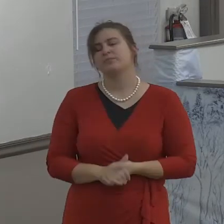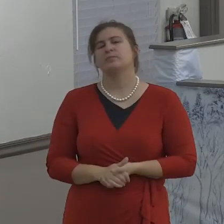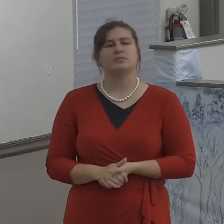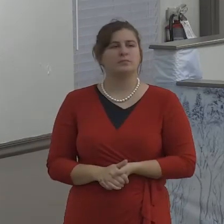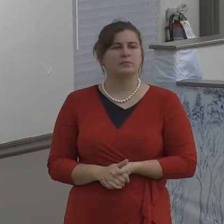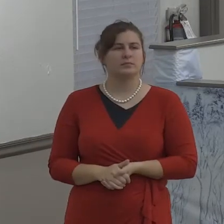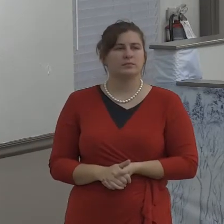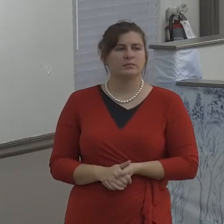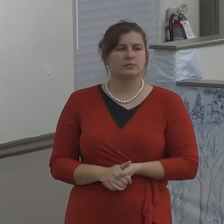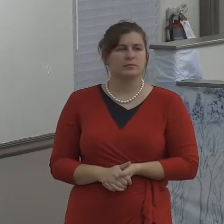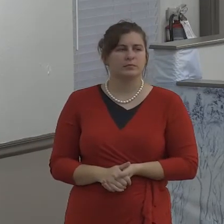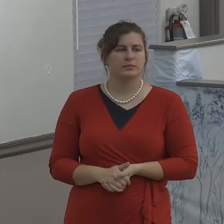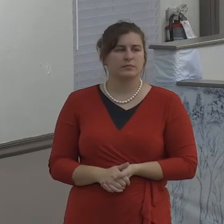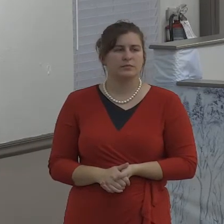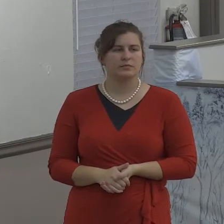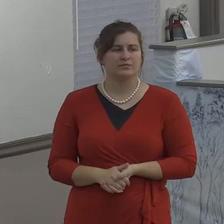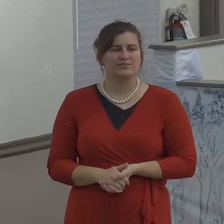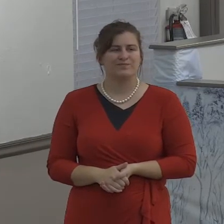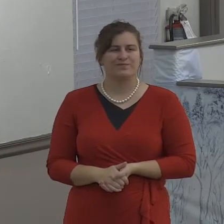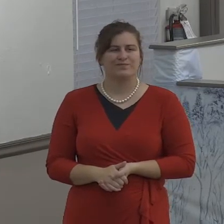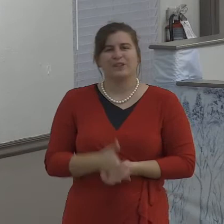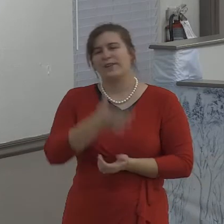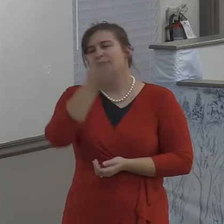You make the choice to forgive